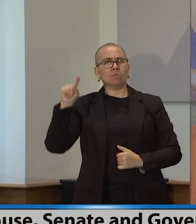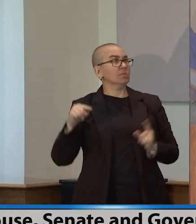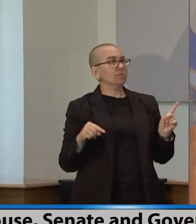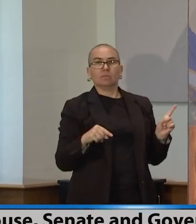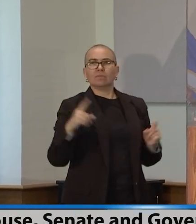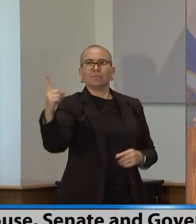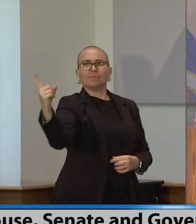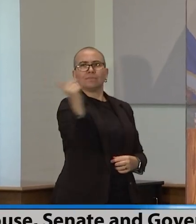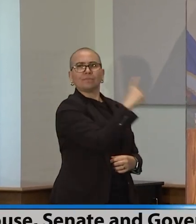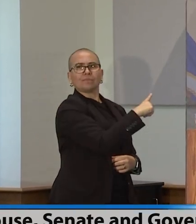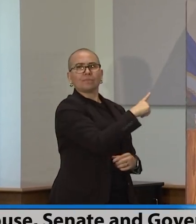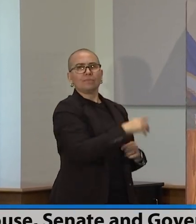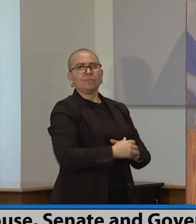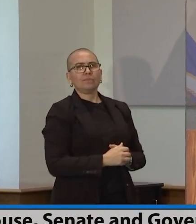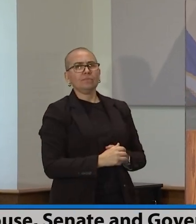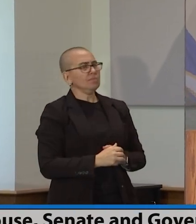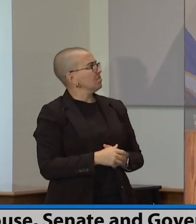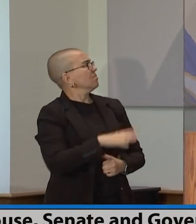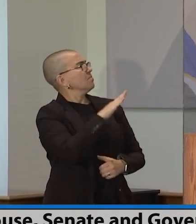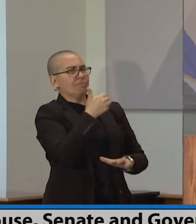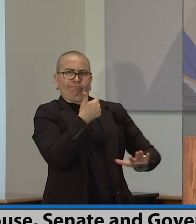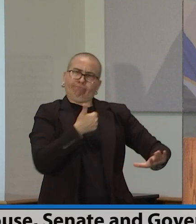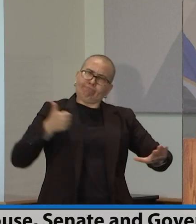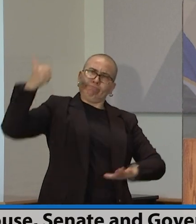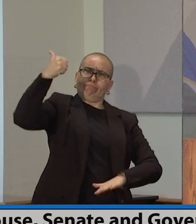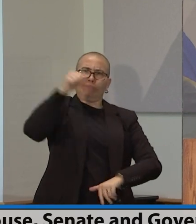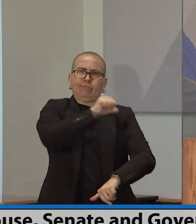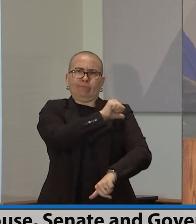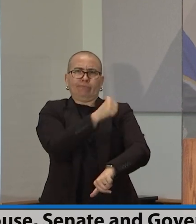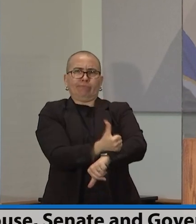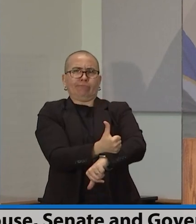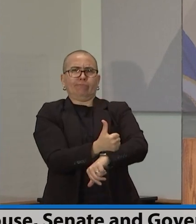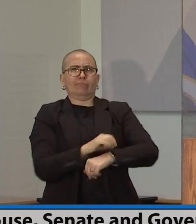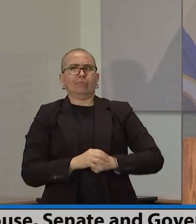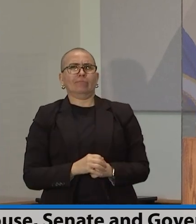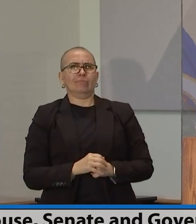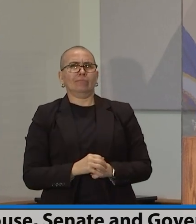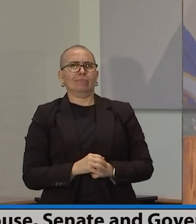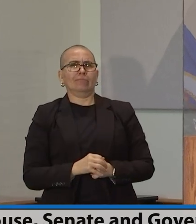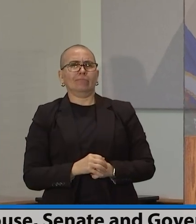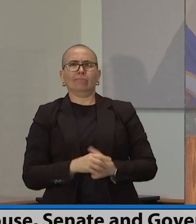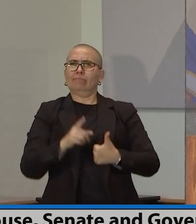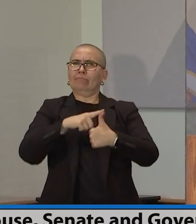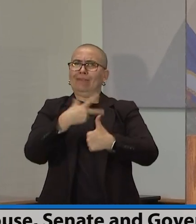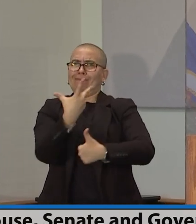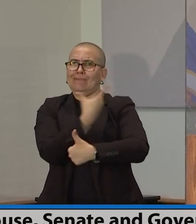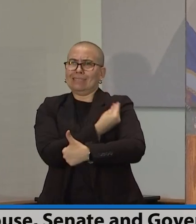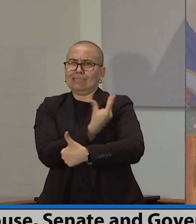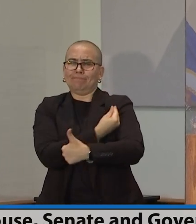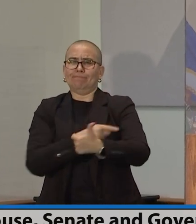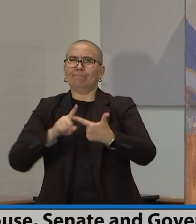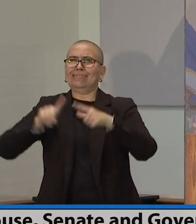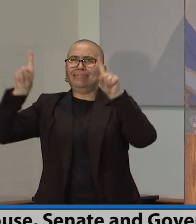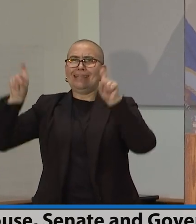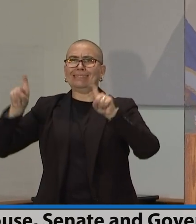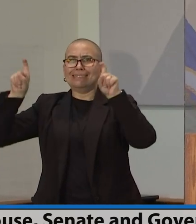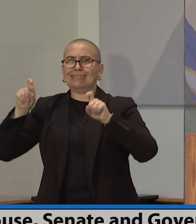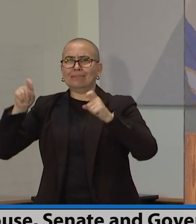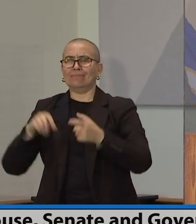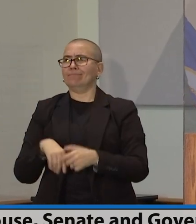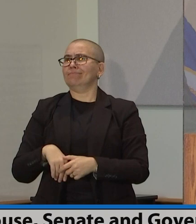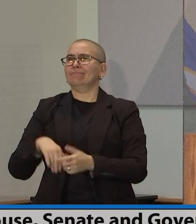to continue, vaccines testing, reassignment of state employees, and then, uh, well, actually eviction and price gouging. So that's five.